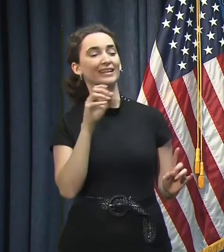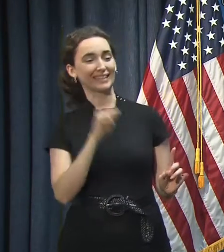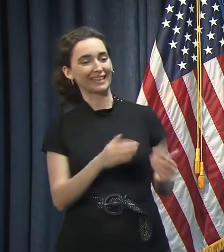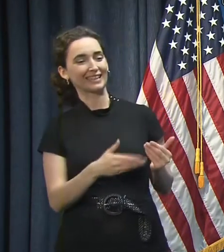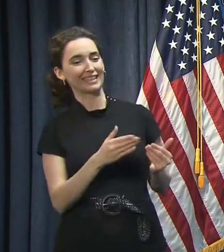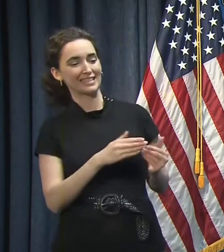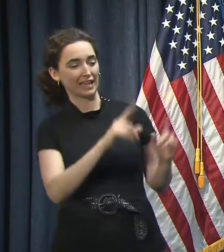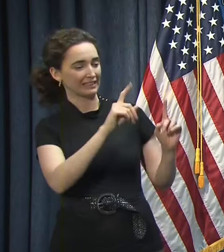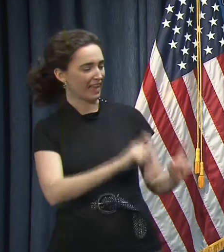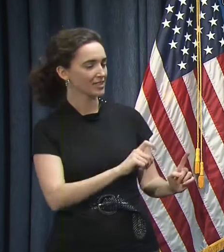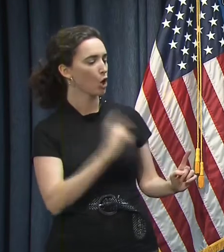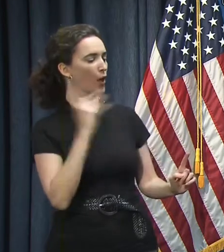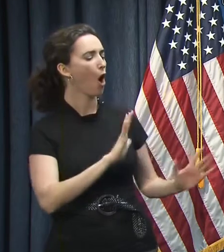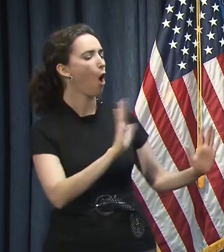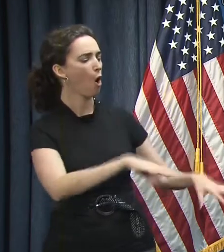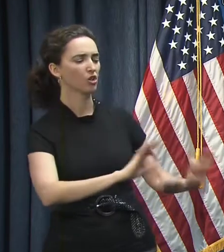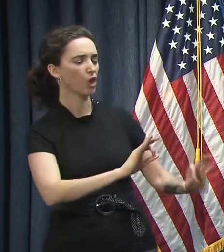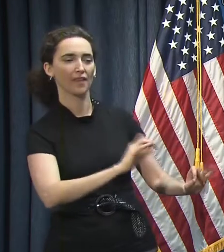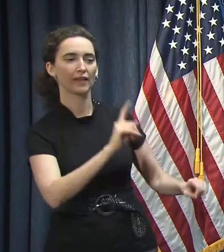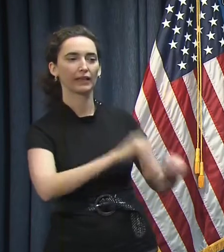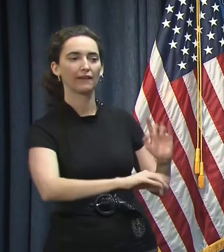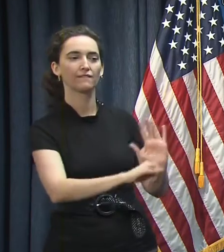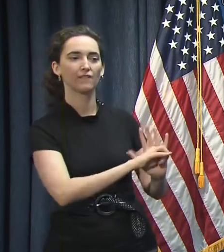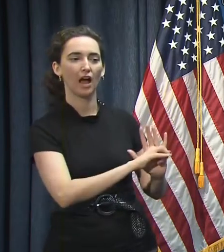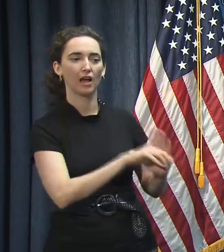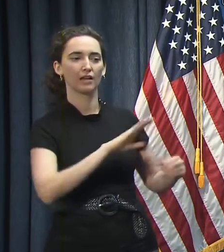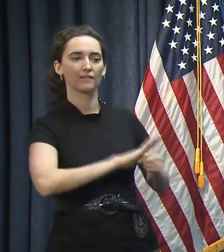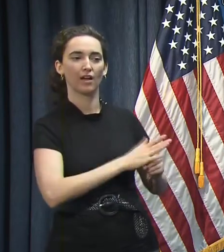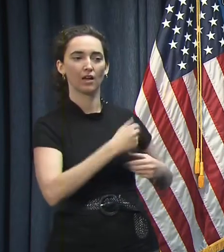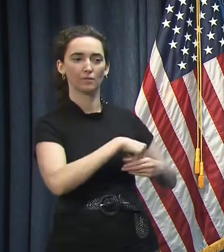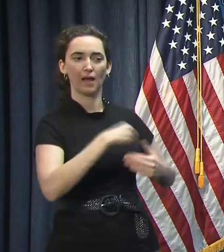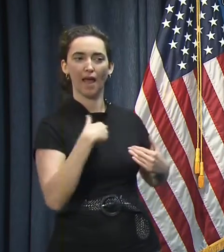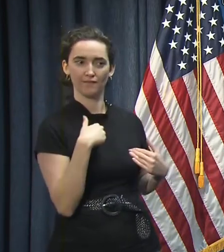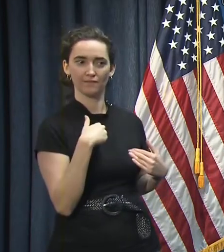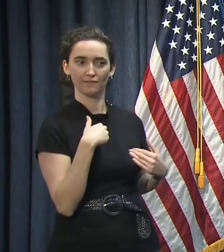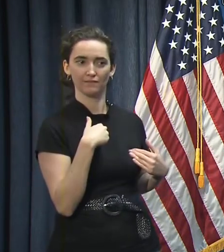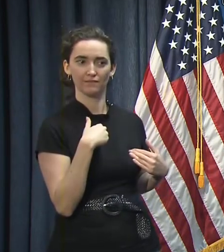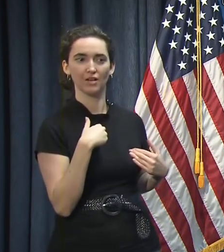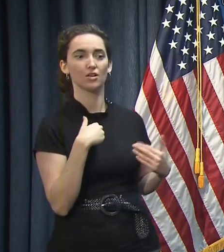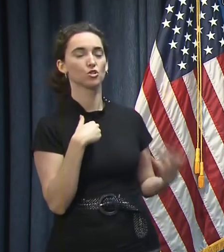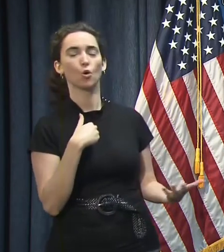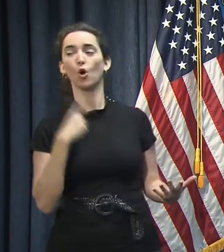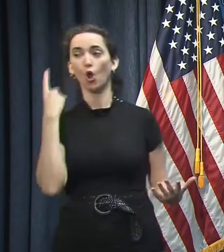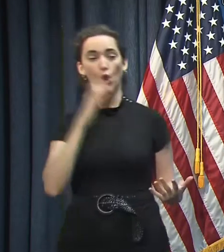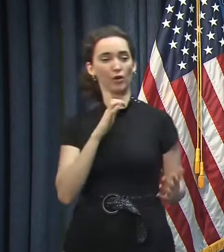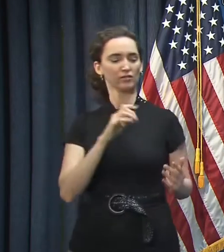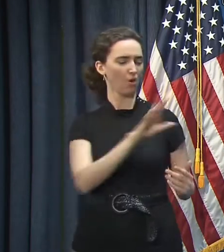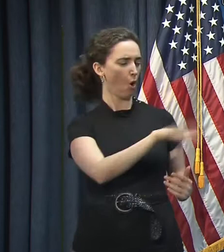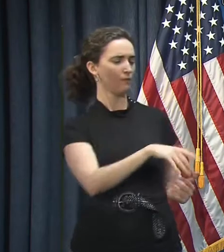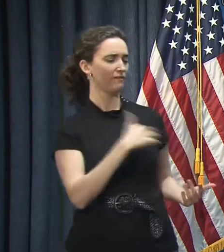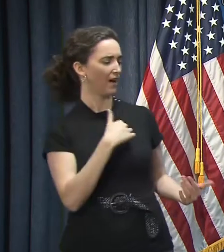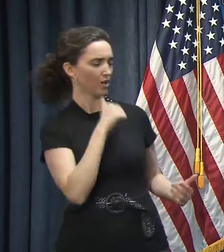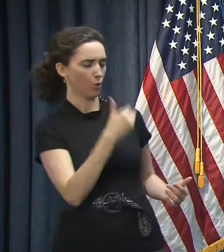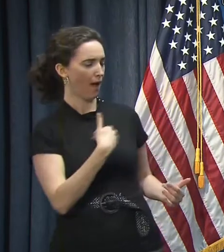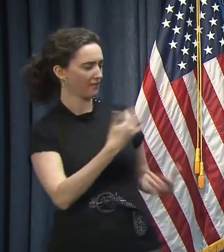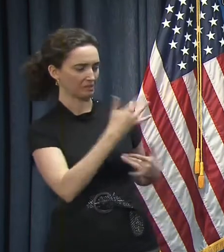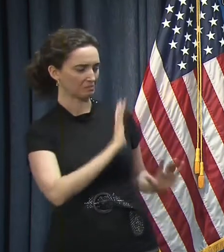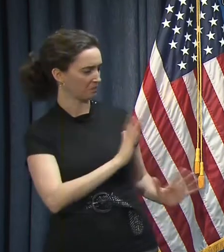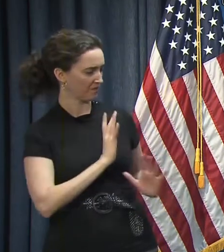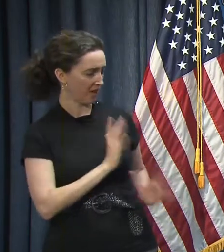false result. And if they were asymptomatic, then the false result would be that they were negative when in fact they were positive.